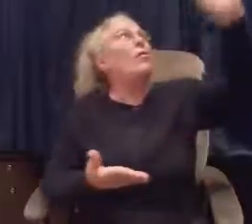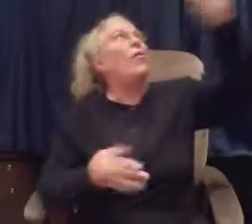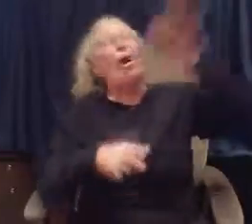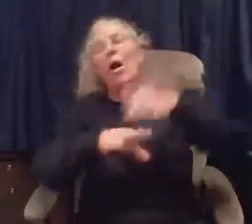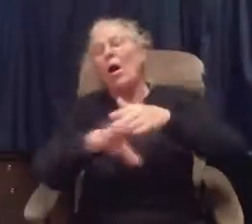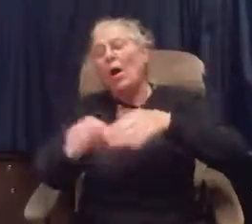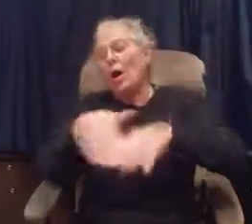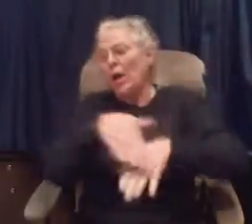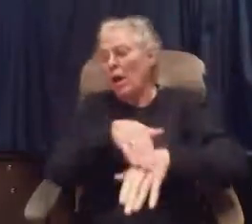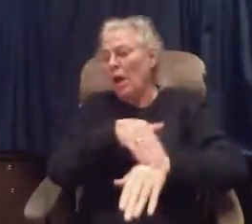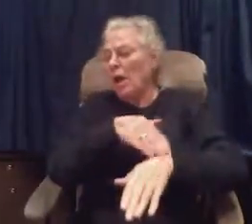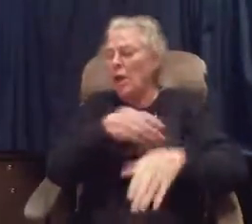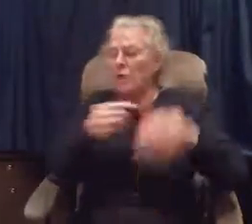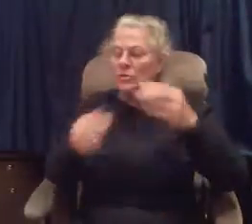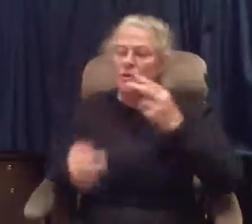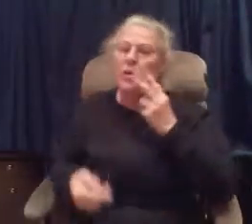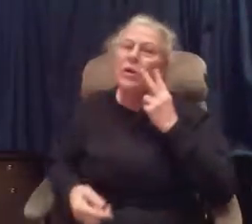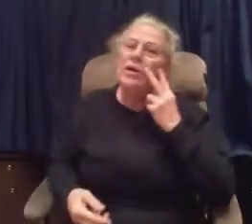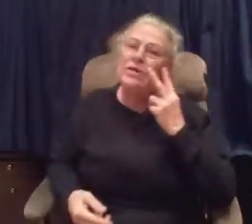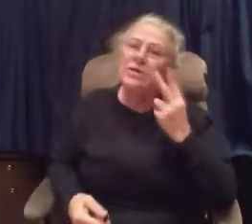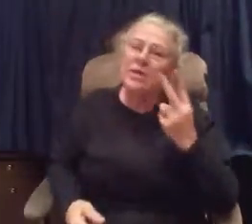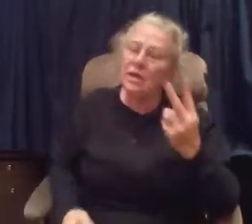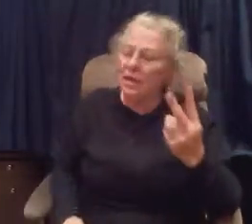thy hand to see.